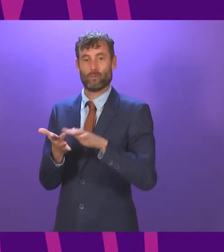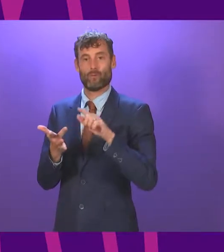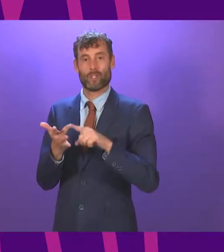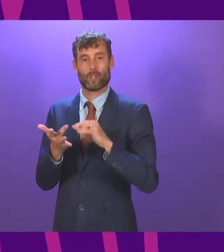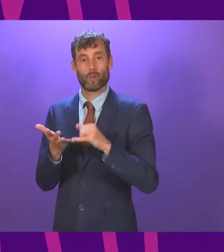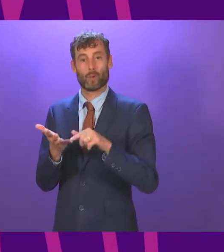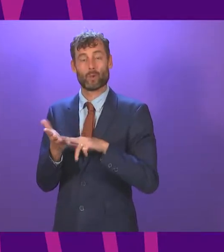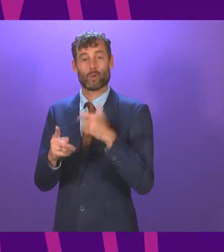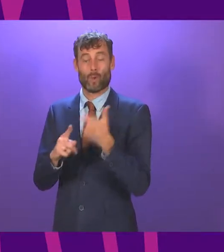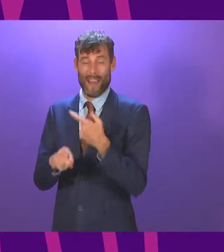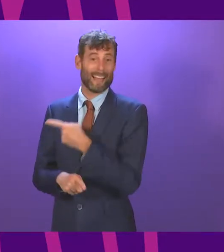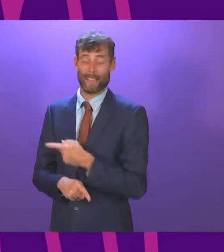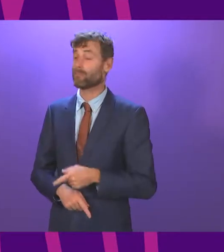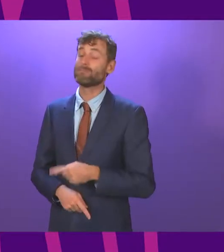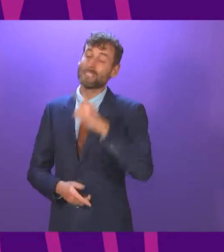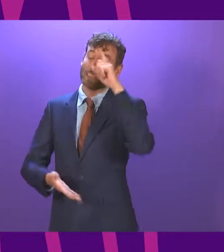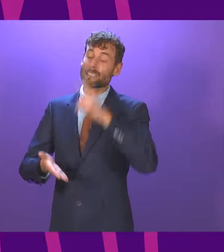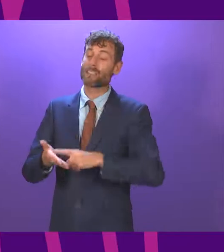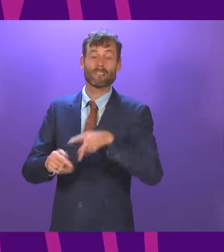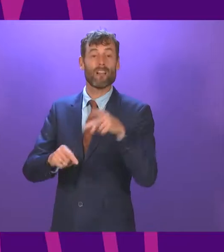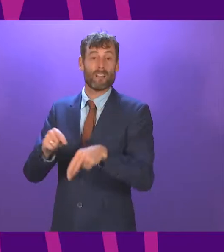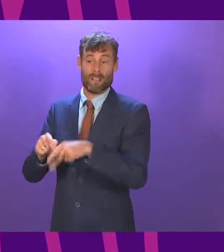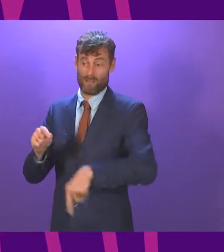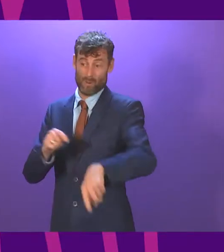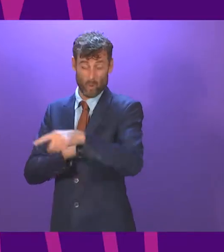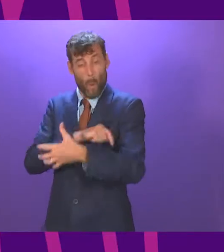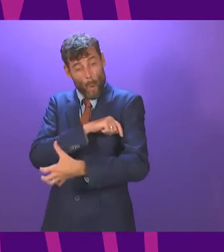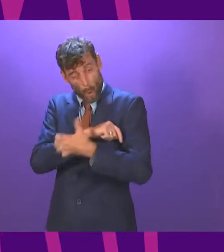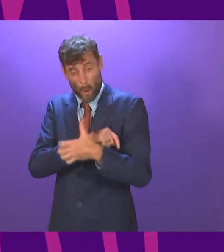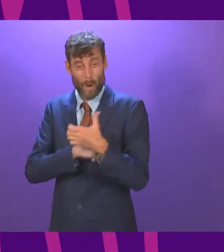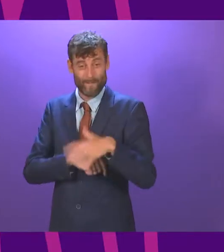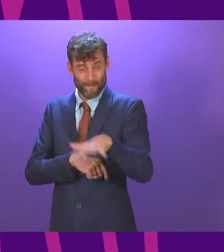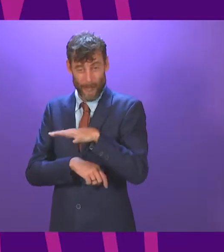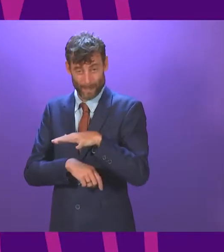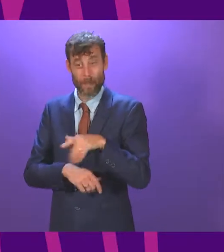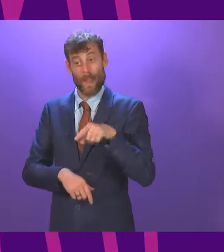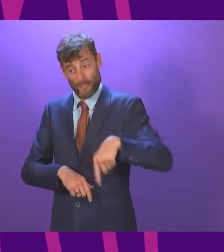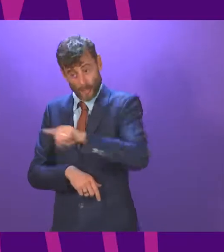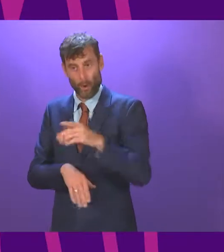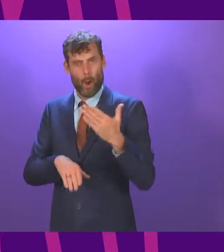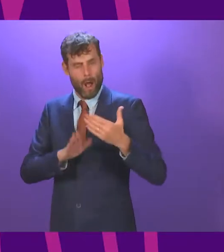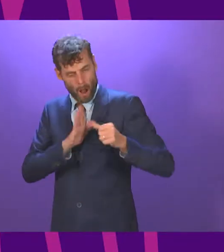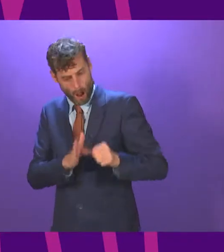including for hard-working families and plunge more people into crisis, Mr Kerr.